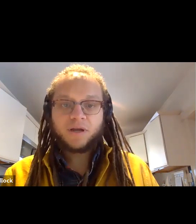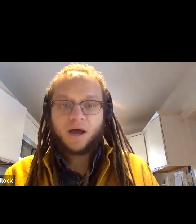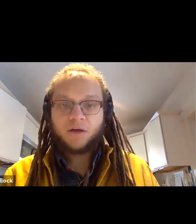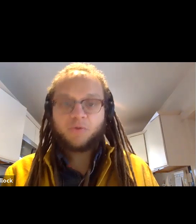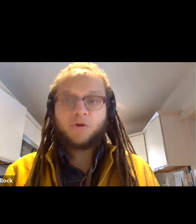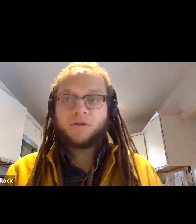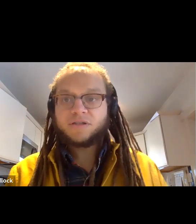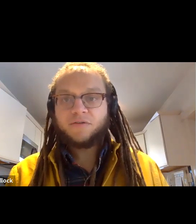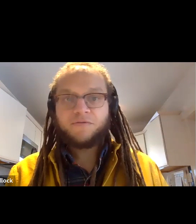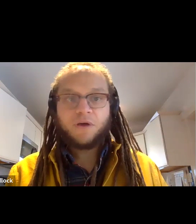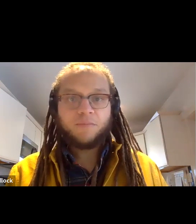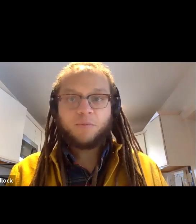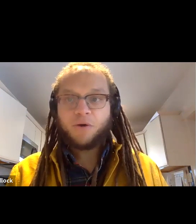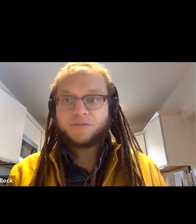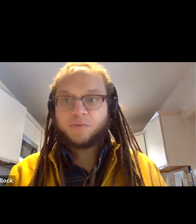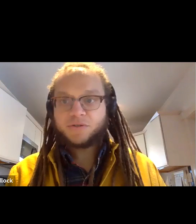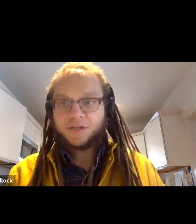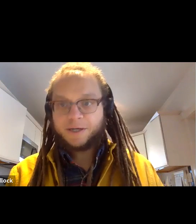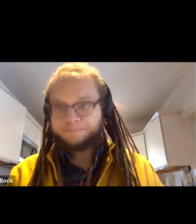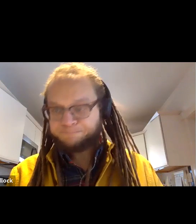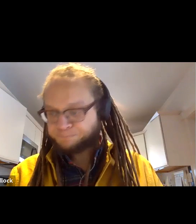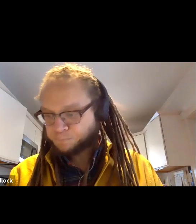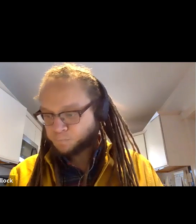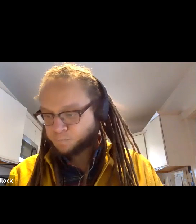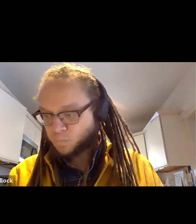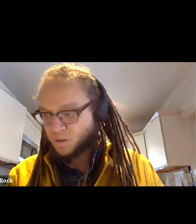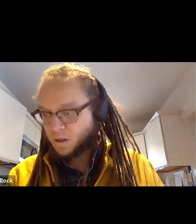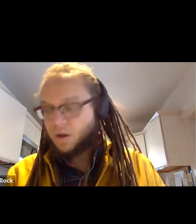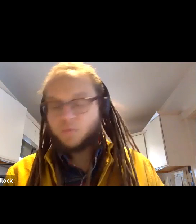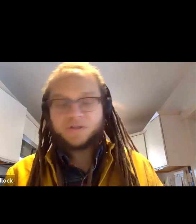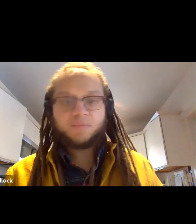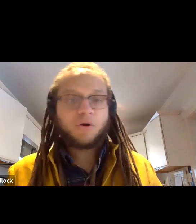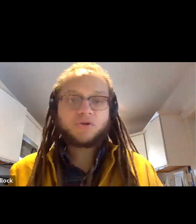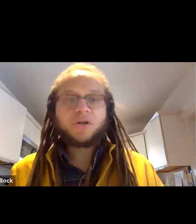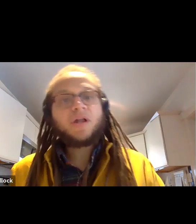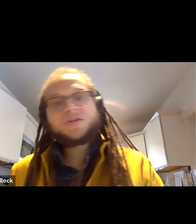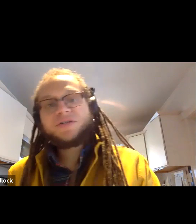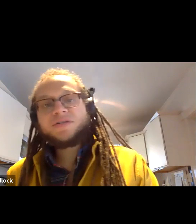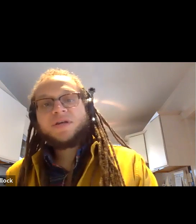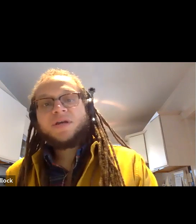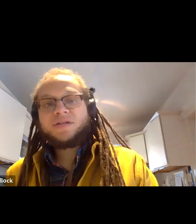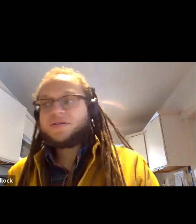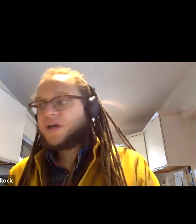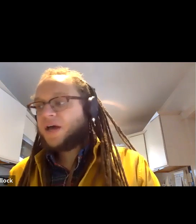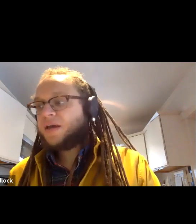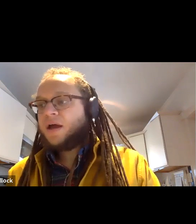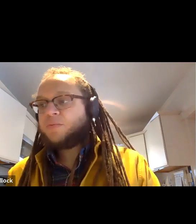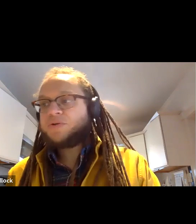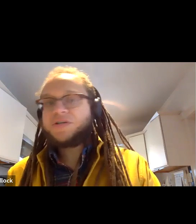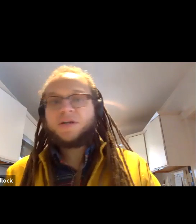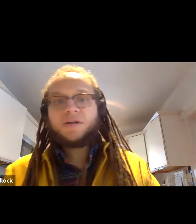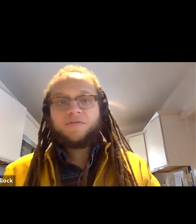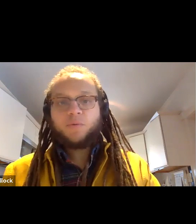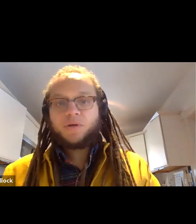during the reading, I'll throw a list of the poet's most recent poetry collection into the chat.